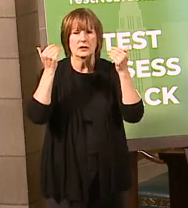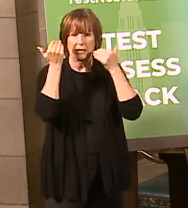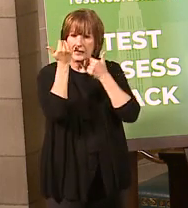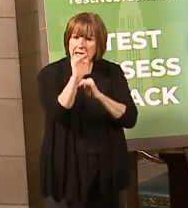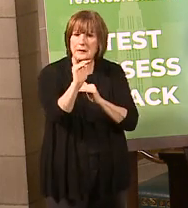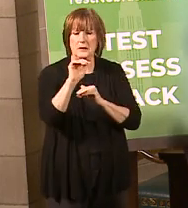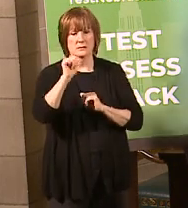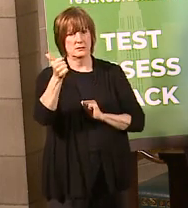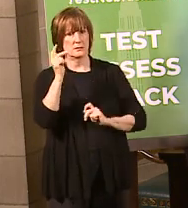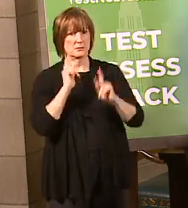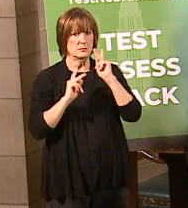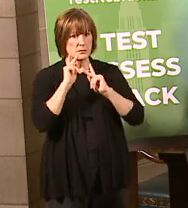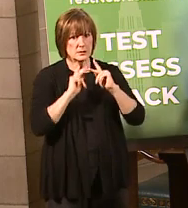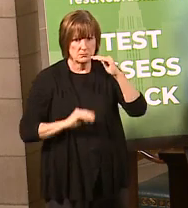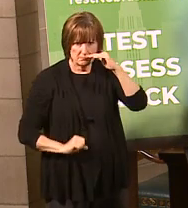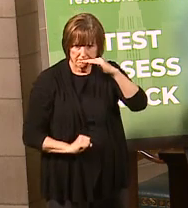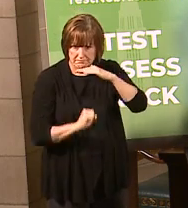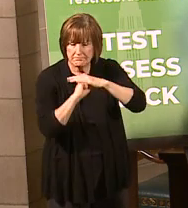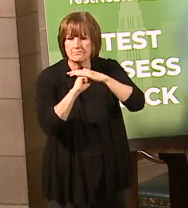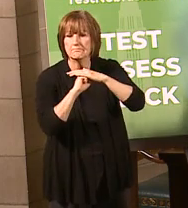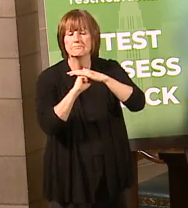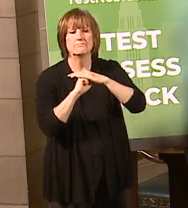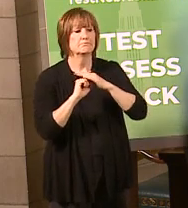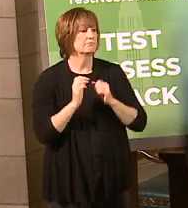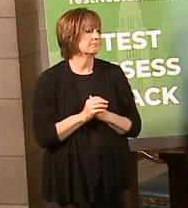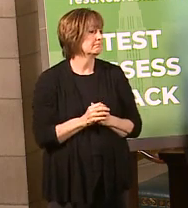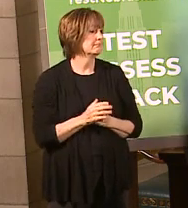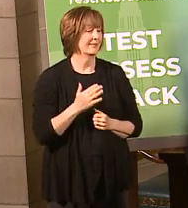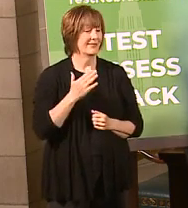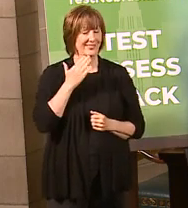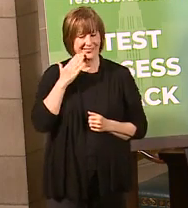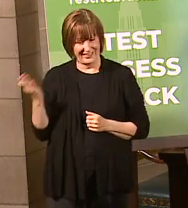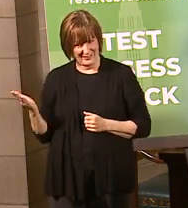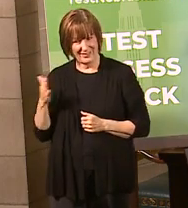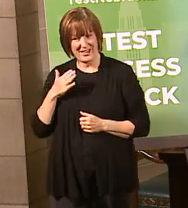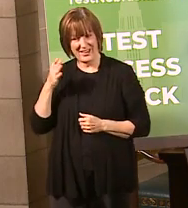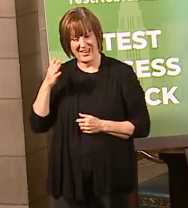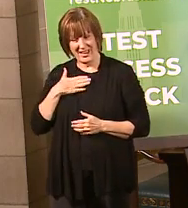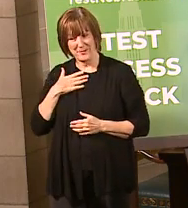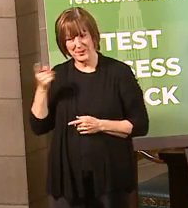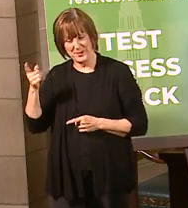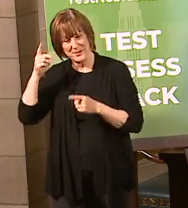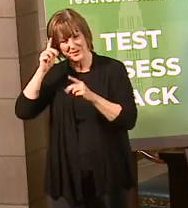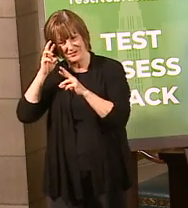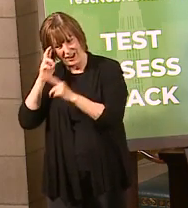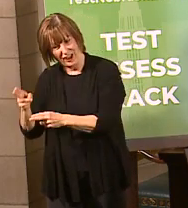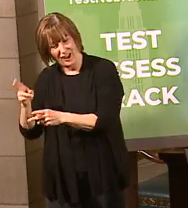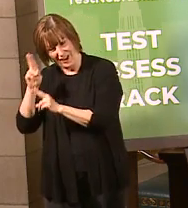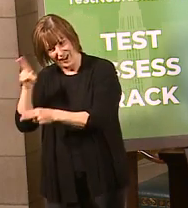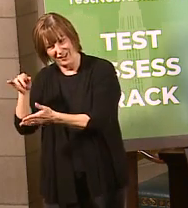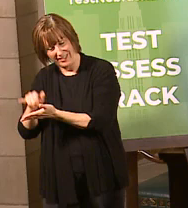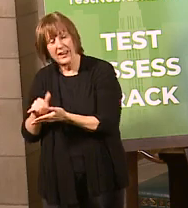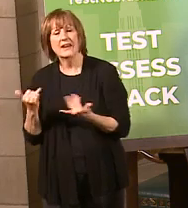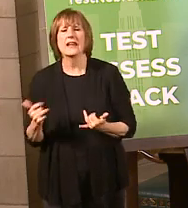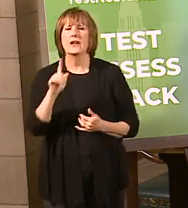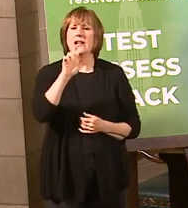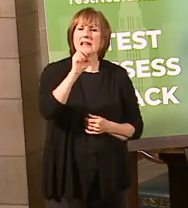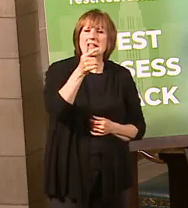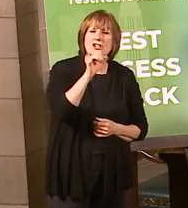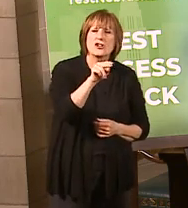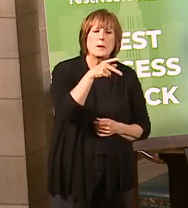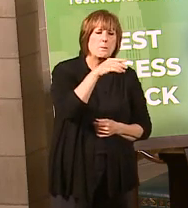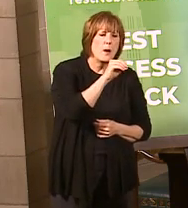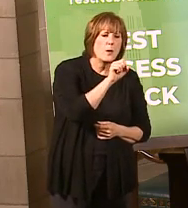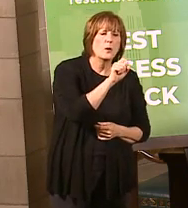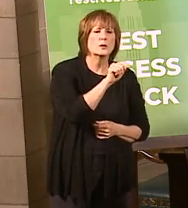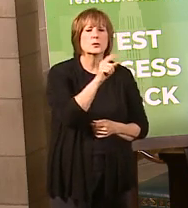people, social distancing, et cetera. Good job, Mona. Glad you picked up on that. What recommendations or suggestions are there for Legion posts and auxiliary units